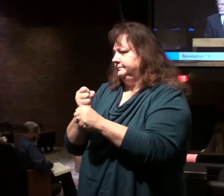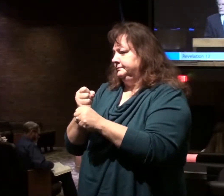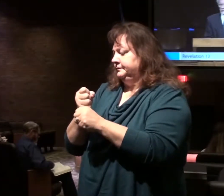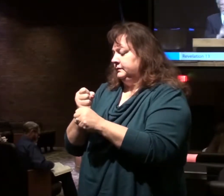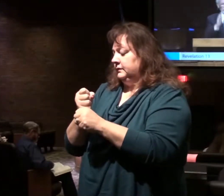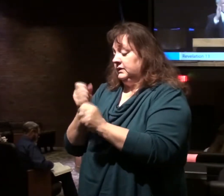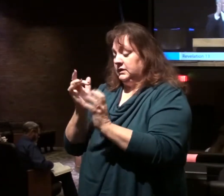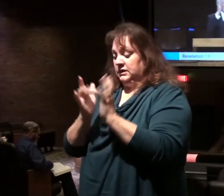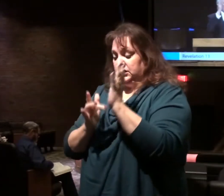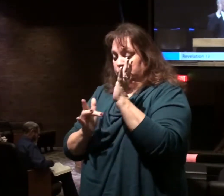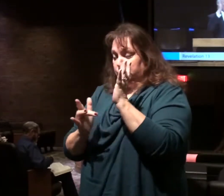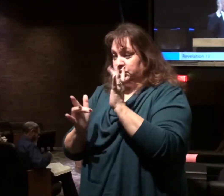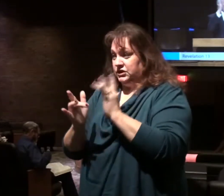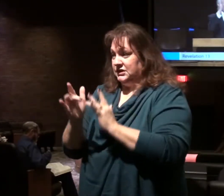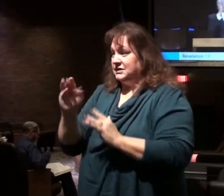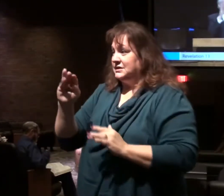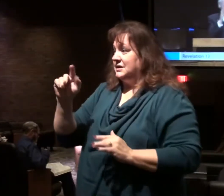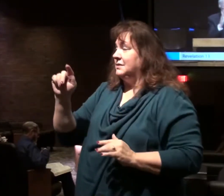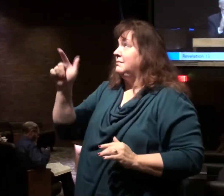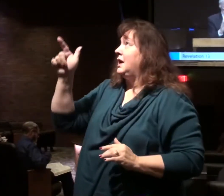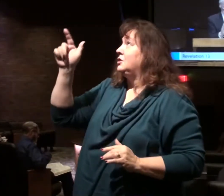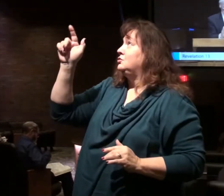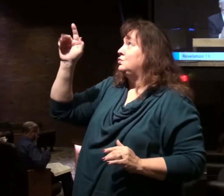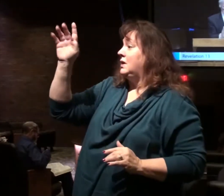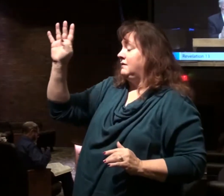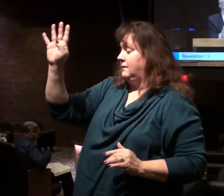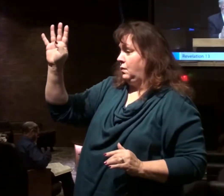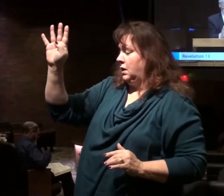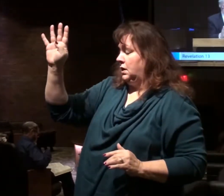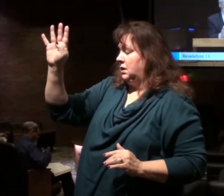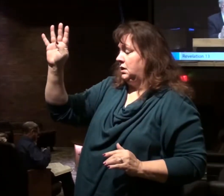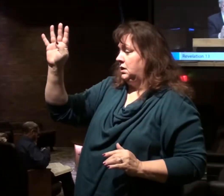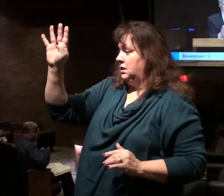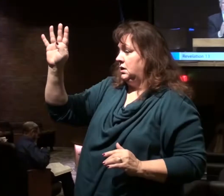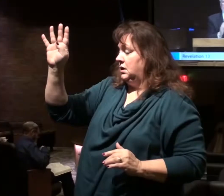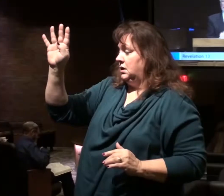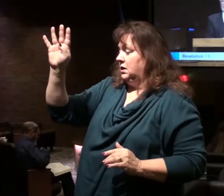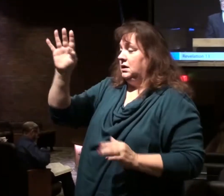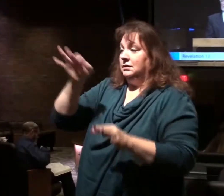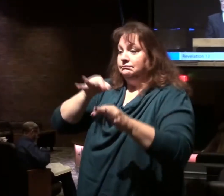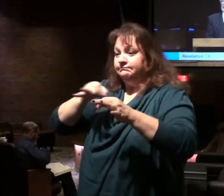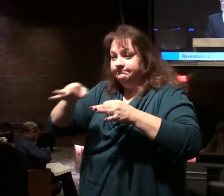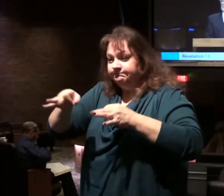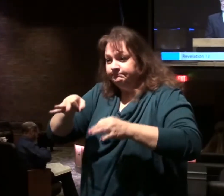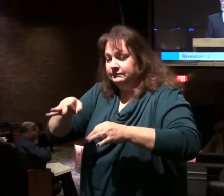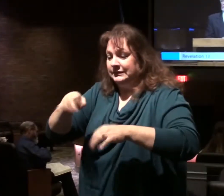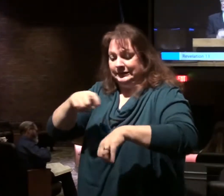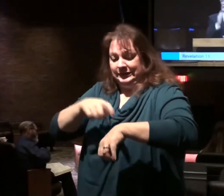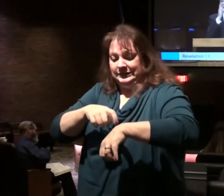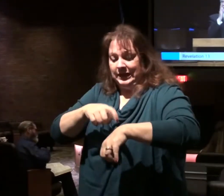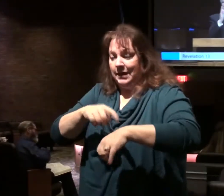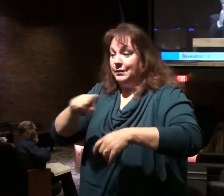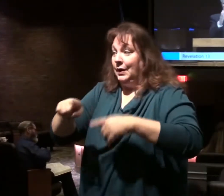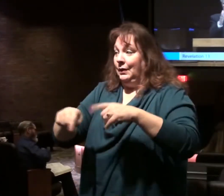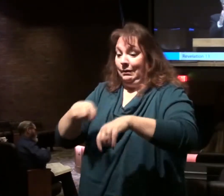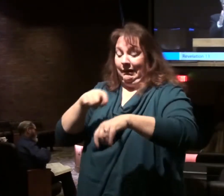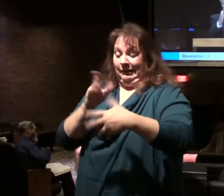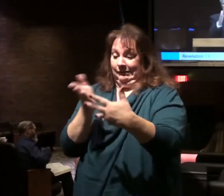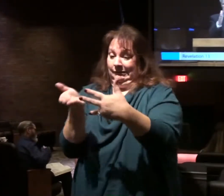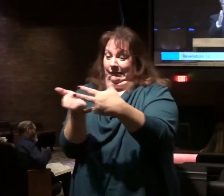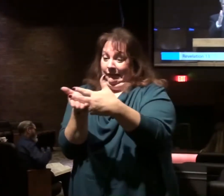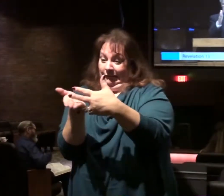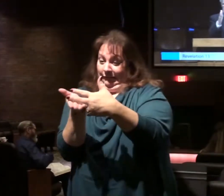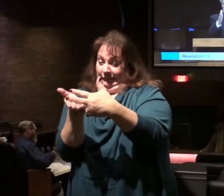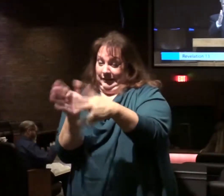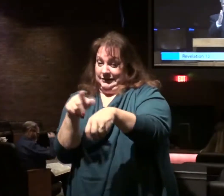When Jesus, in Matthew 24, you remember, talked about this time. He said, when you get to this middle